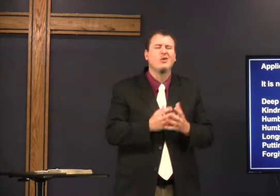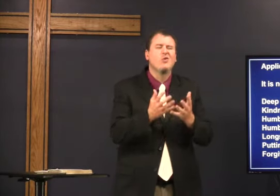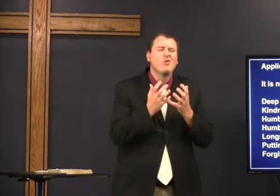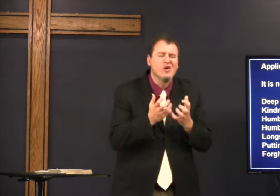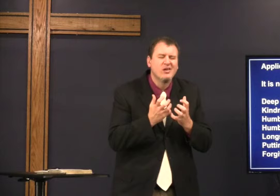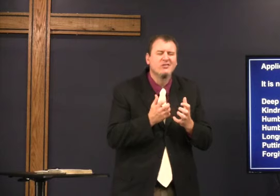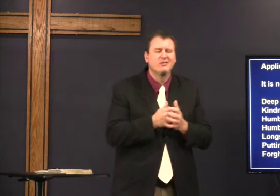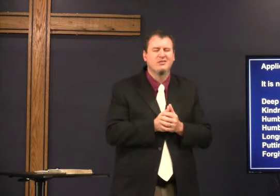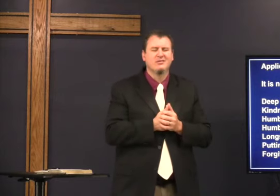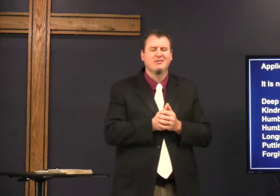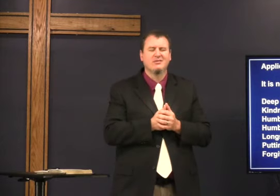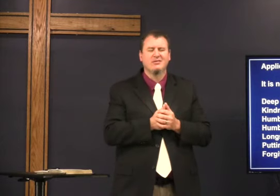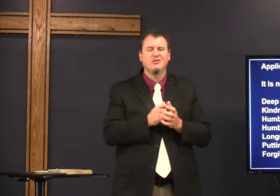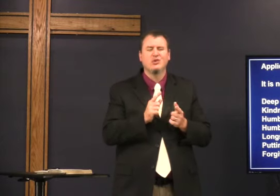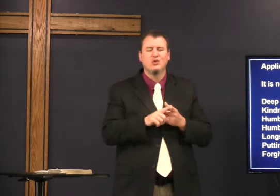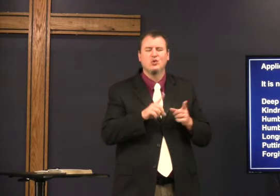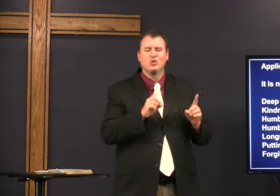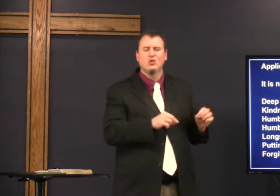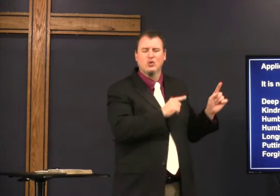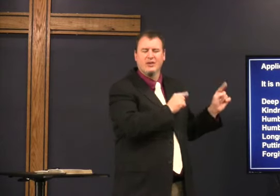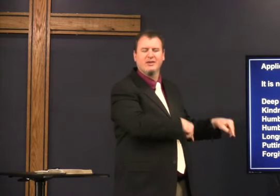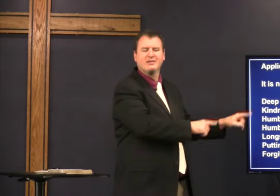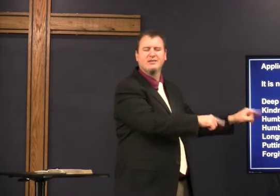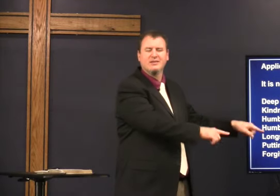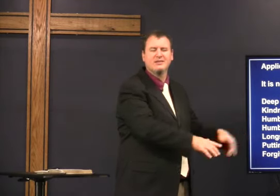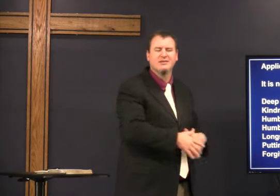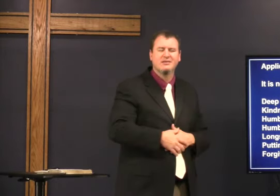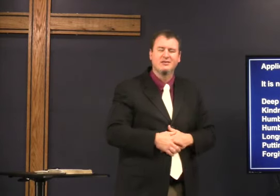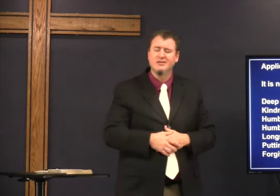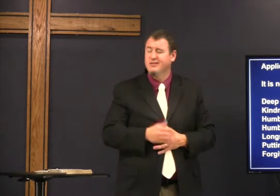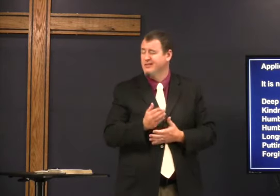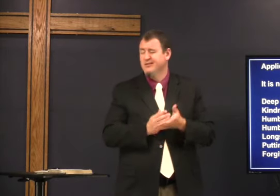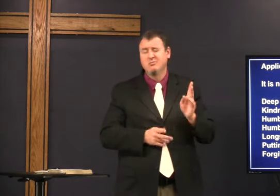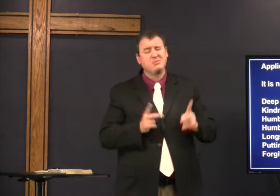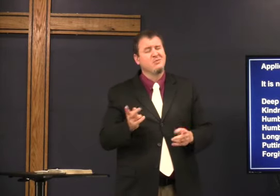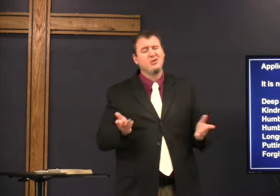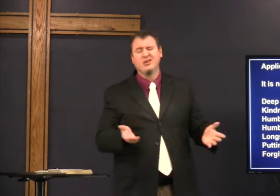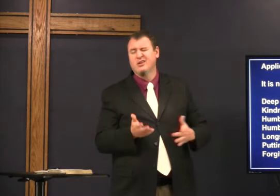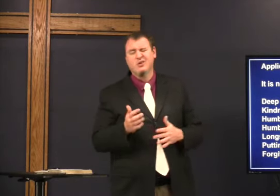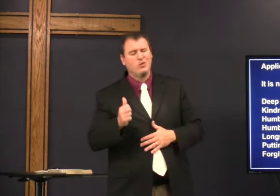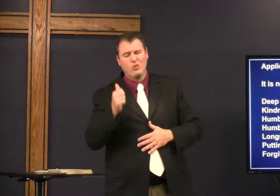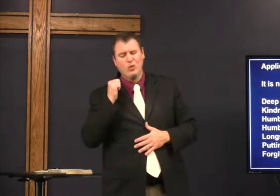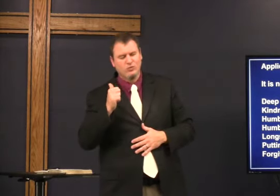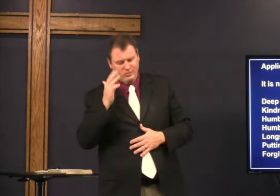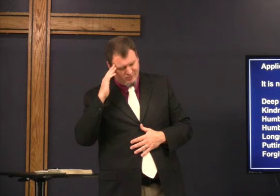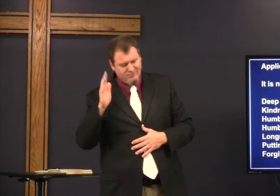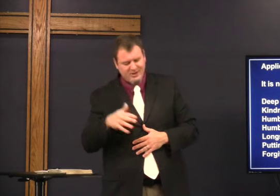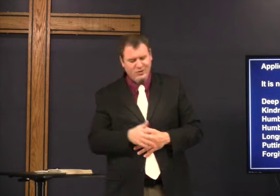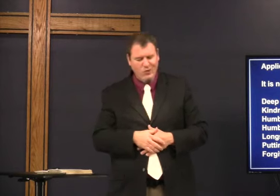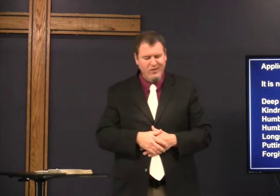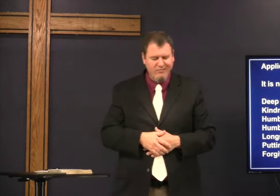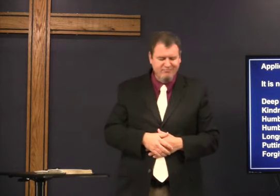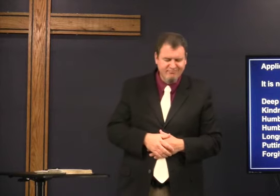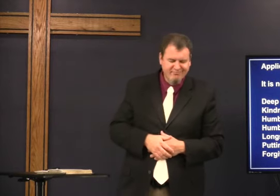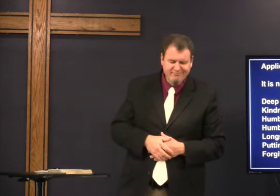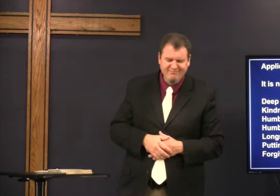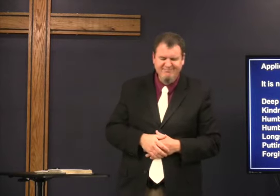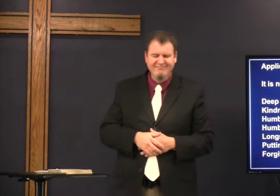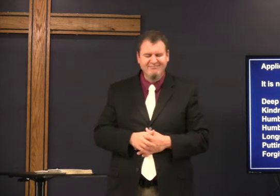give me the desire to do these things and some people won't I